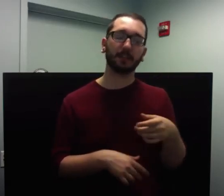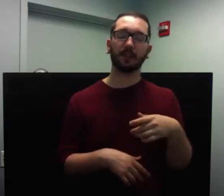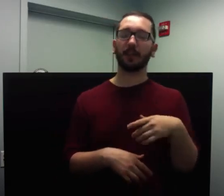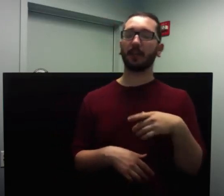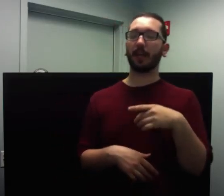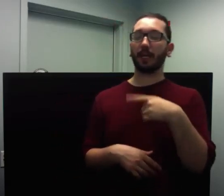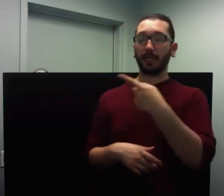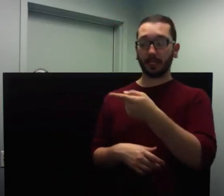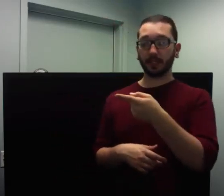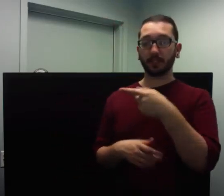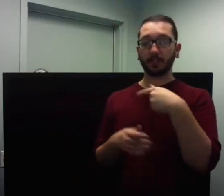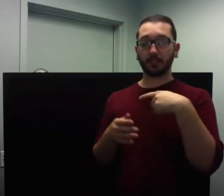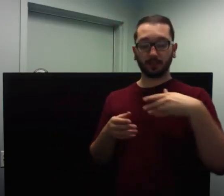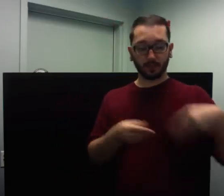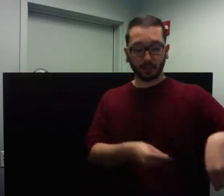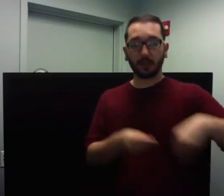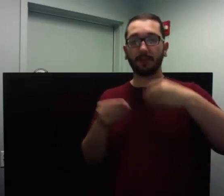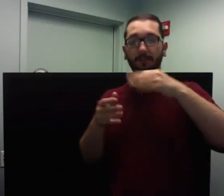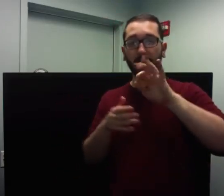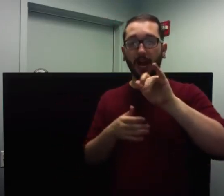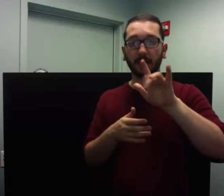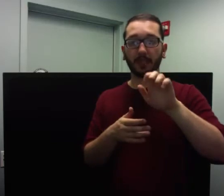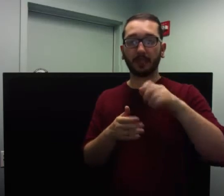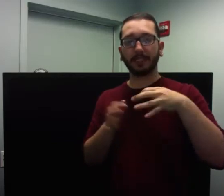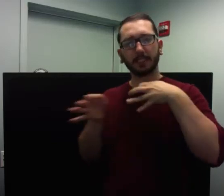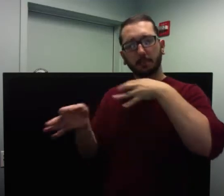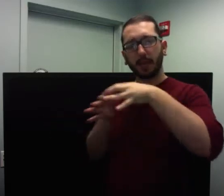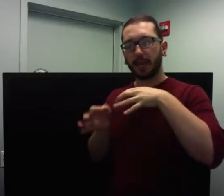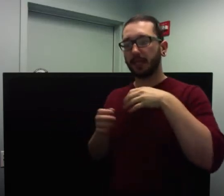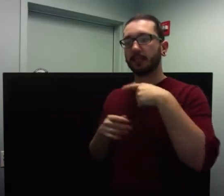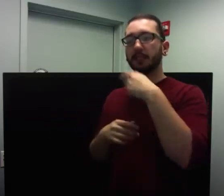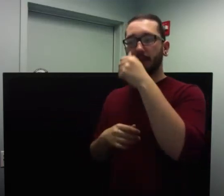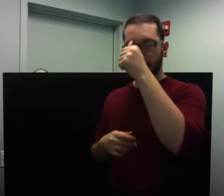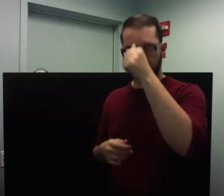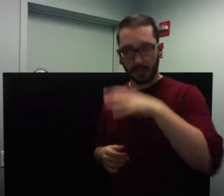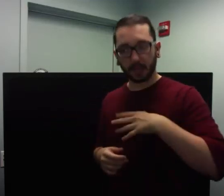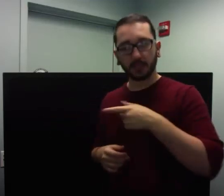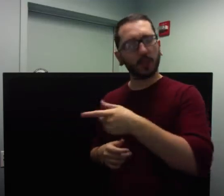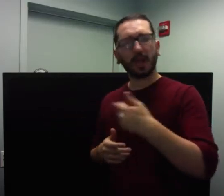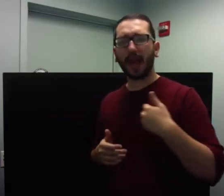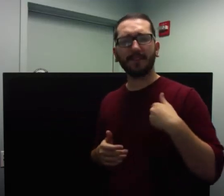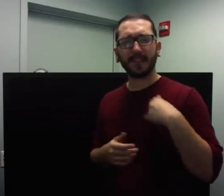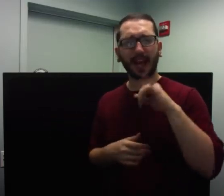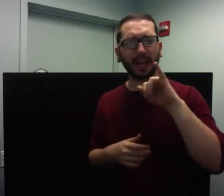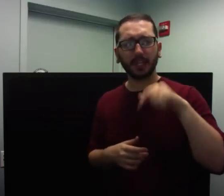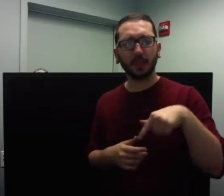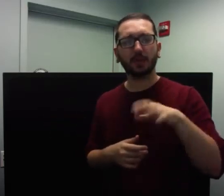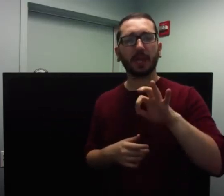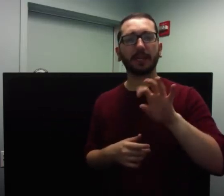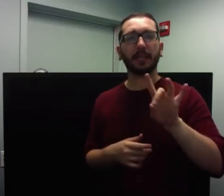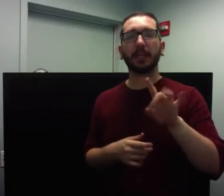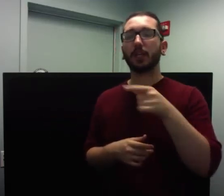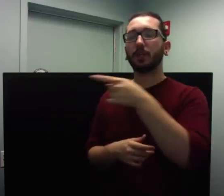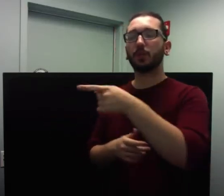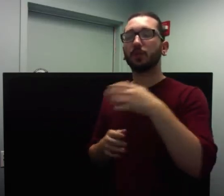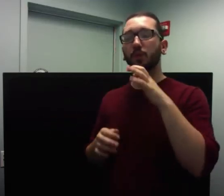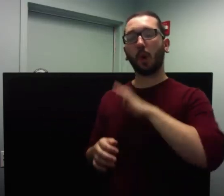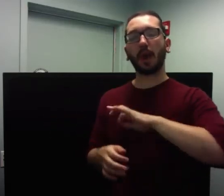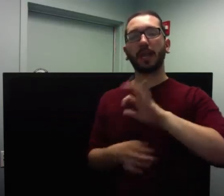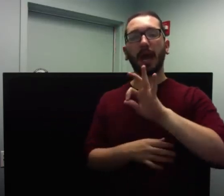file and explained to the young man, you don't have an IQ of 98. You scored in the 98th percentile.